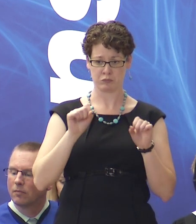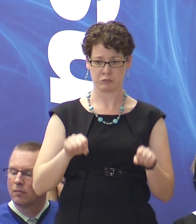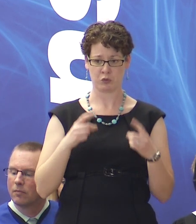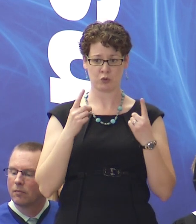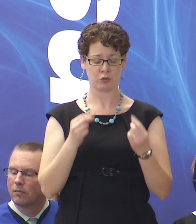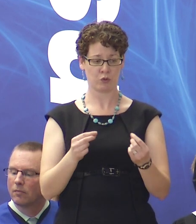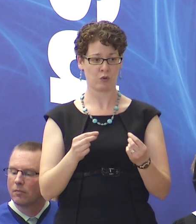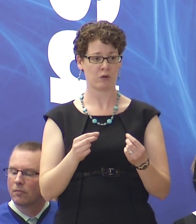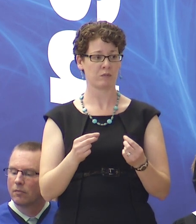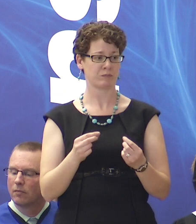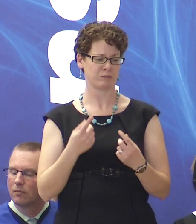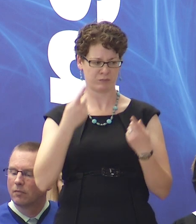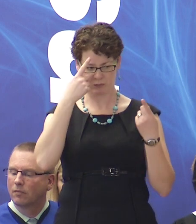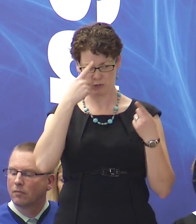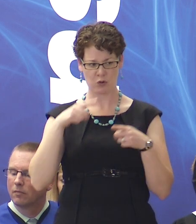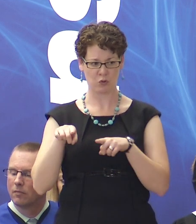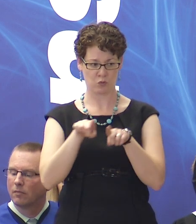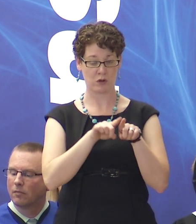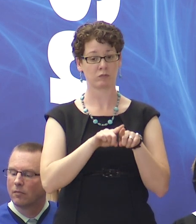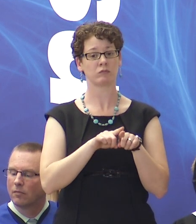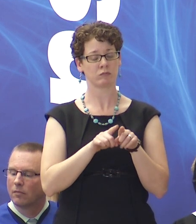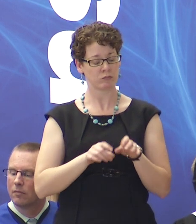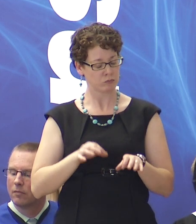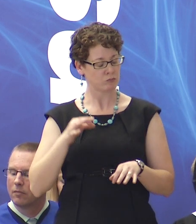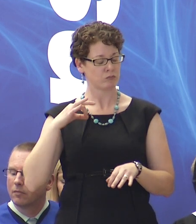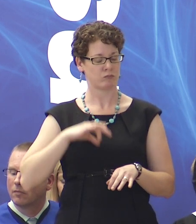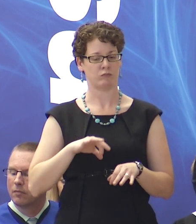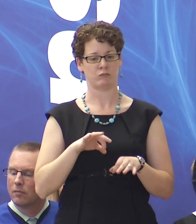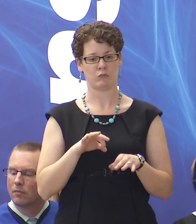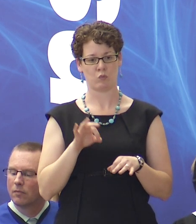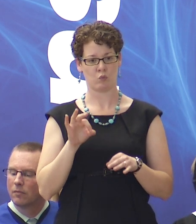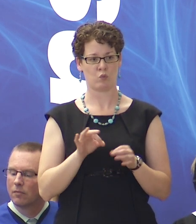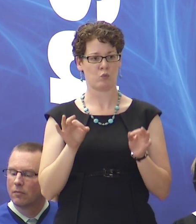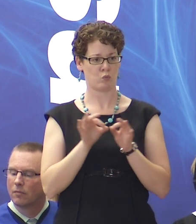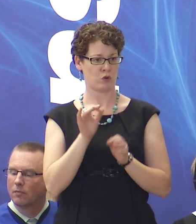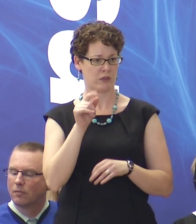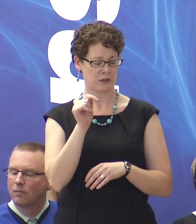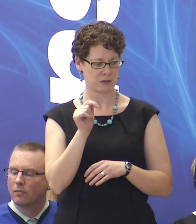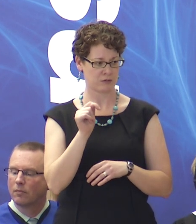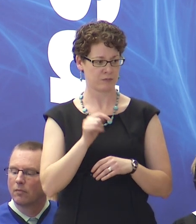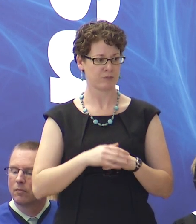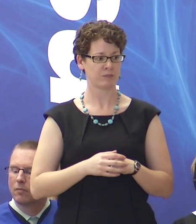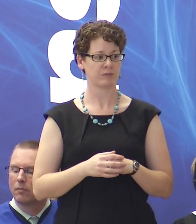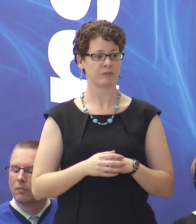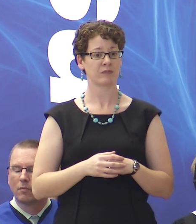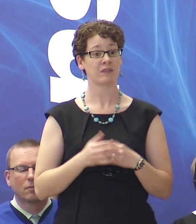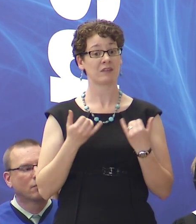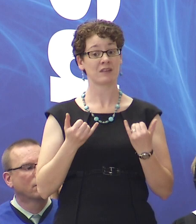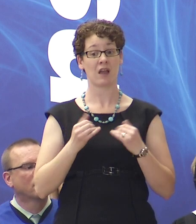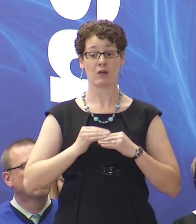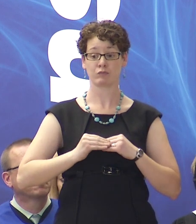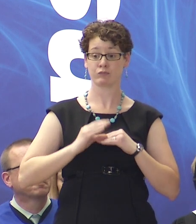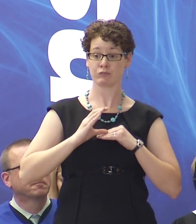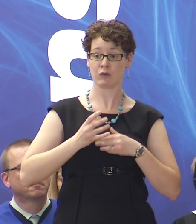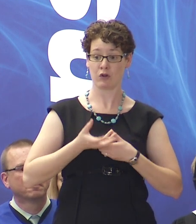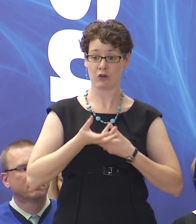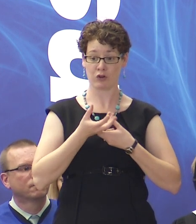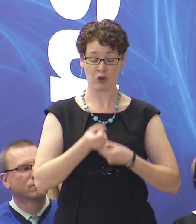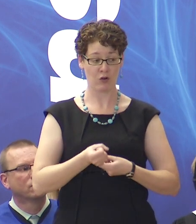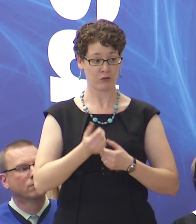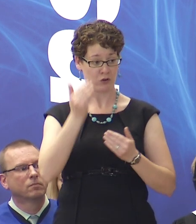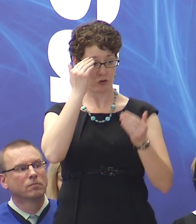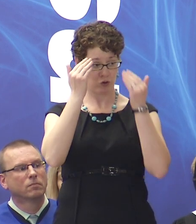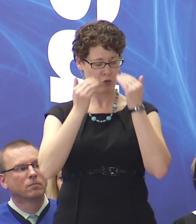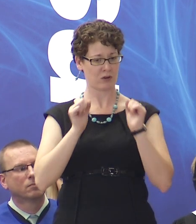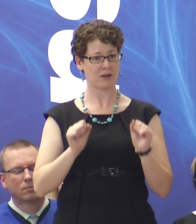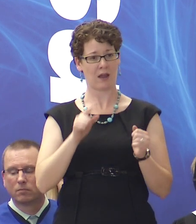I'm certain we can all agree, was well worth the effort and we have been given the confidence and the knowledge in ourselves to